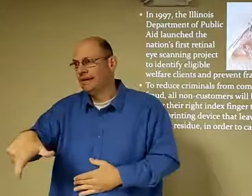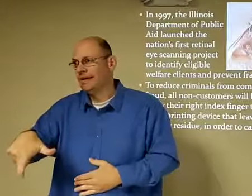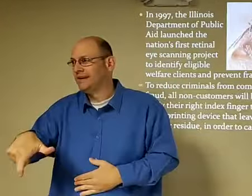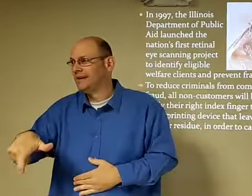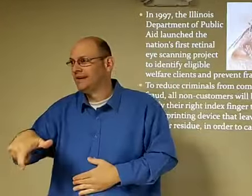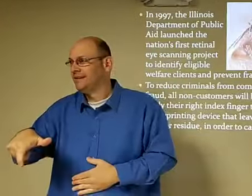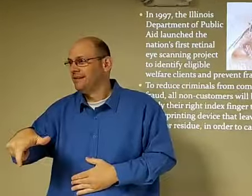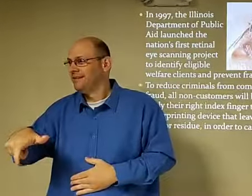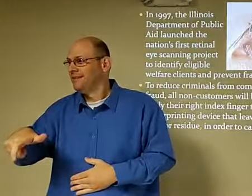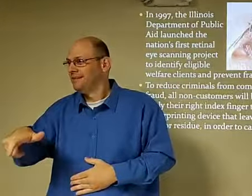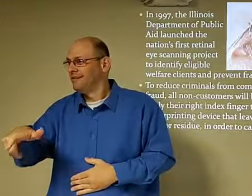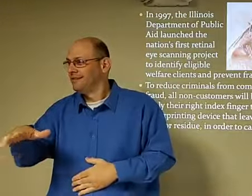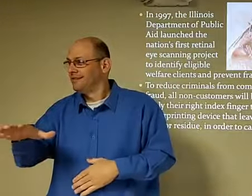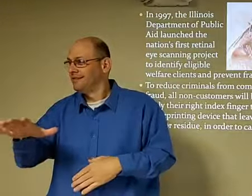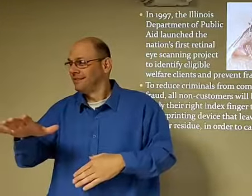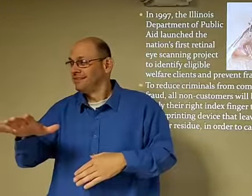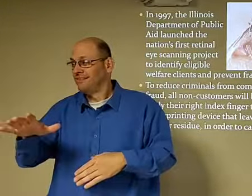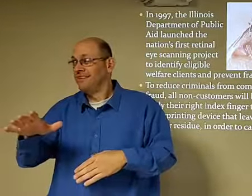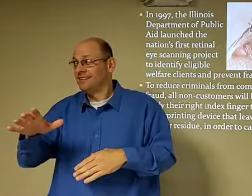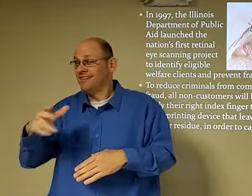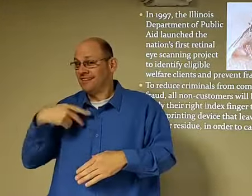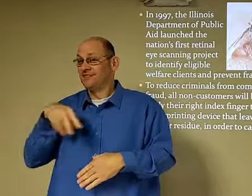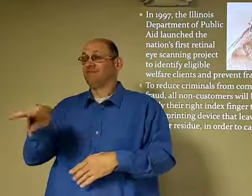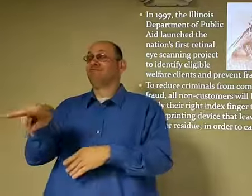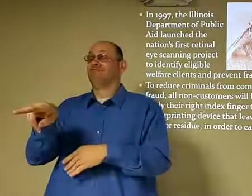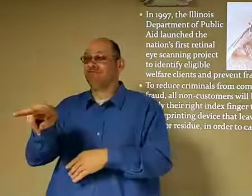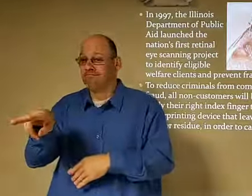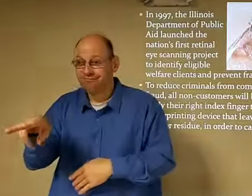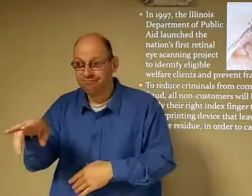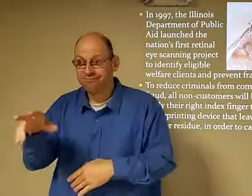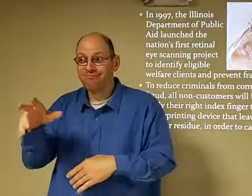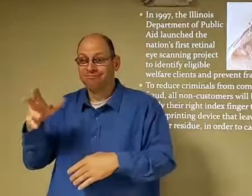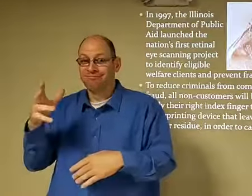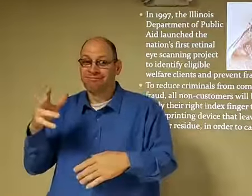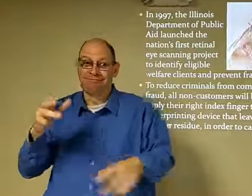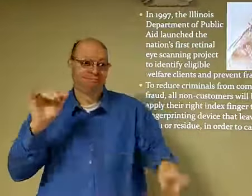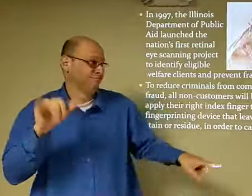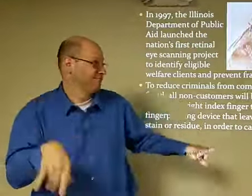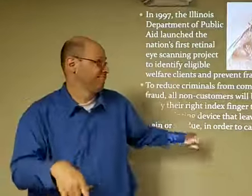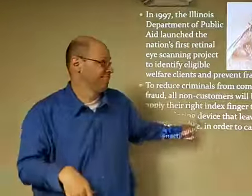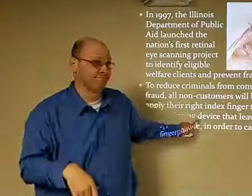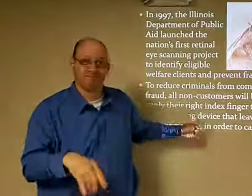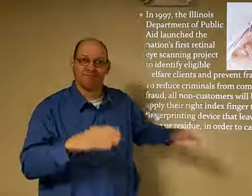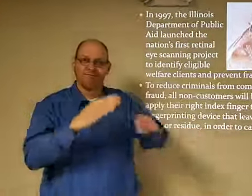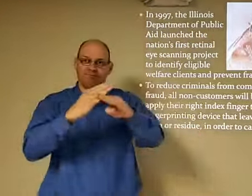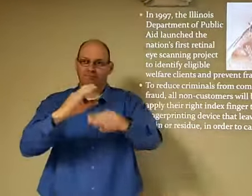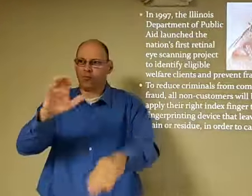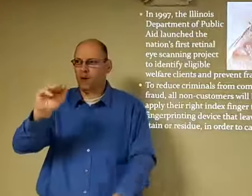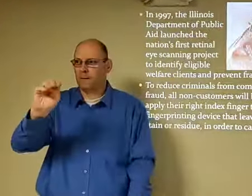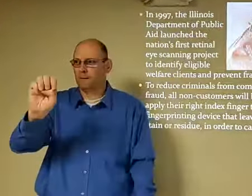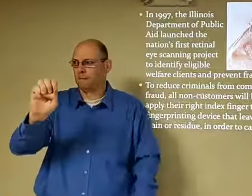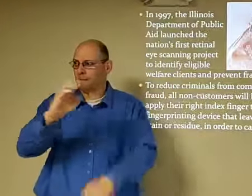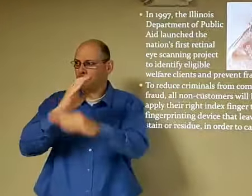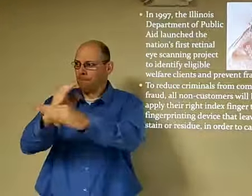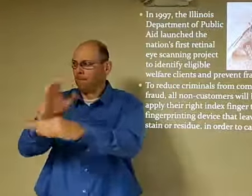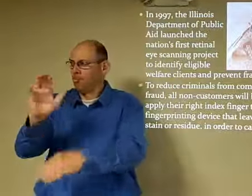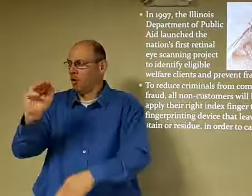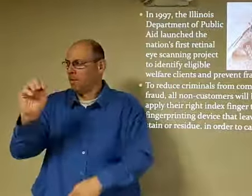account there. But if I had an account, you know, they wouldn't charge me and I wouldn't have to leave a print. So,